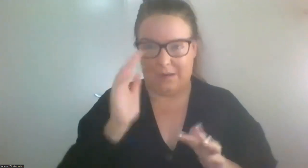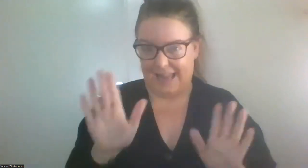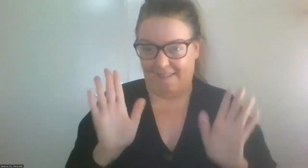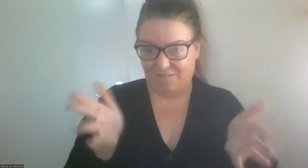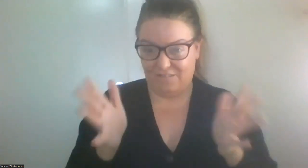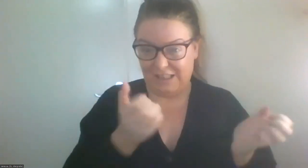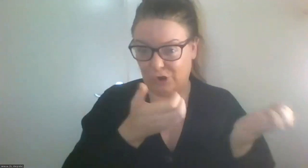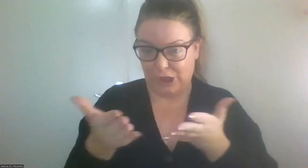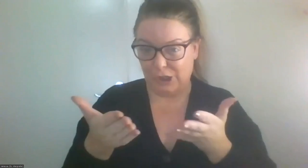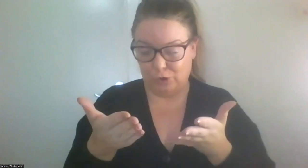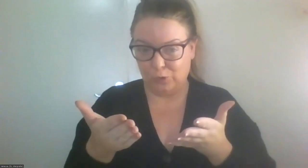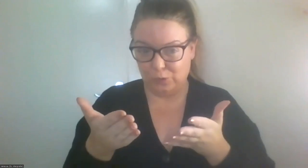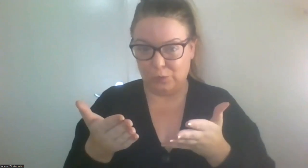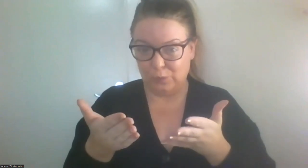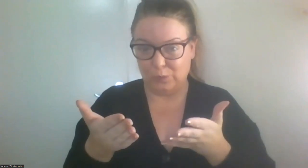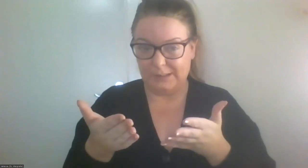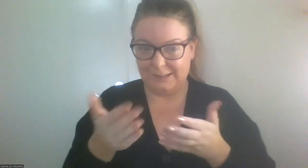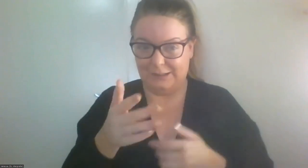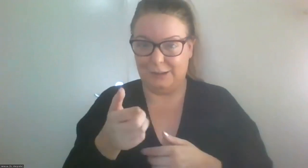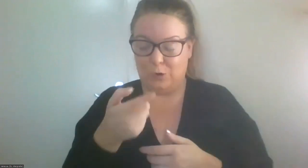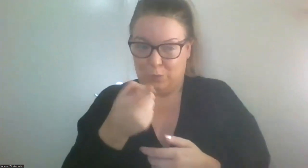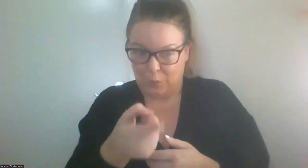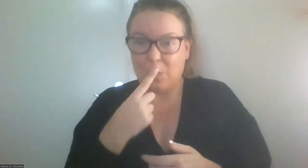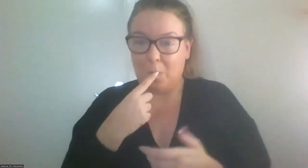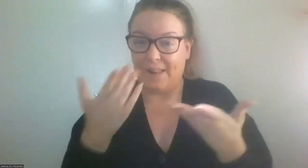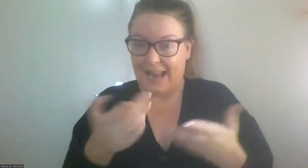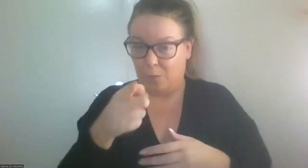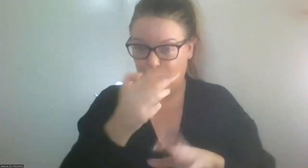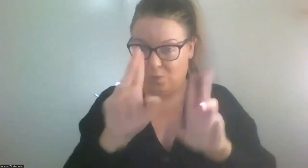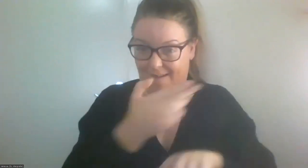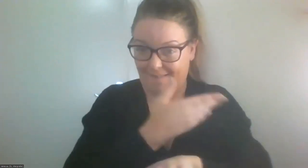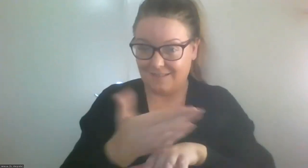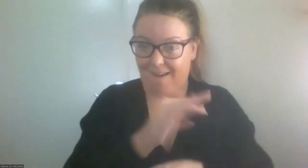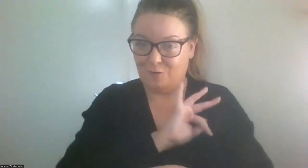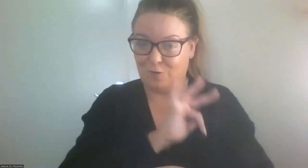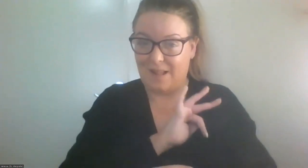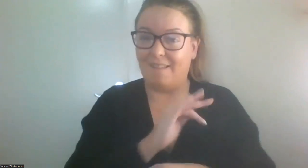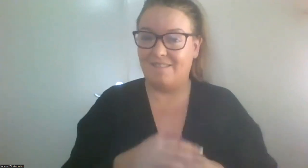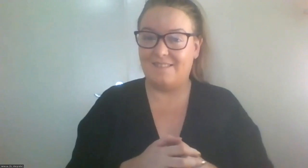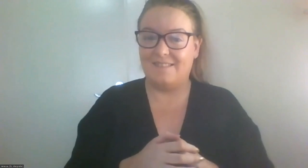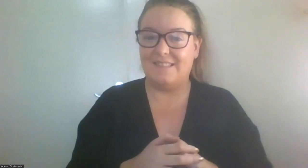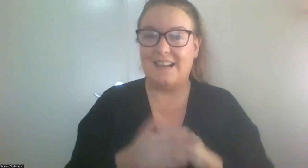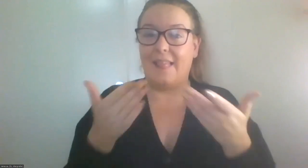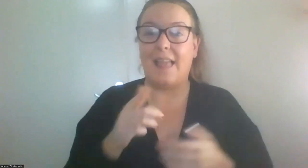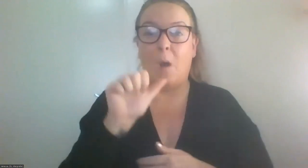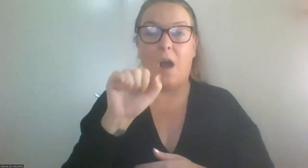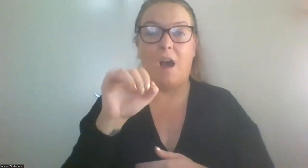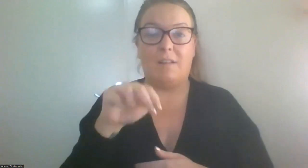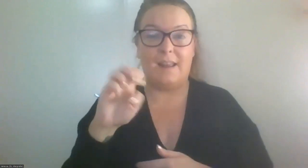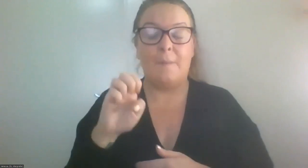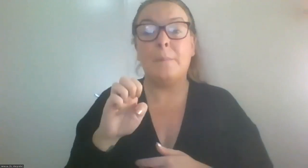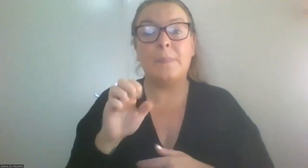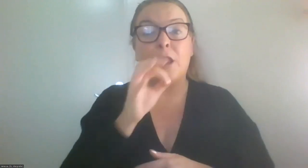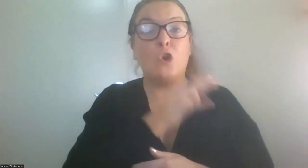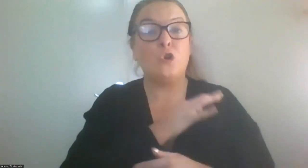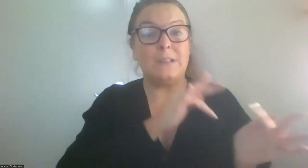I'll let you take it away there. Okay. Super. Okay. Good afternoon, everybody.